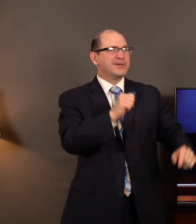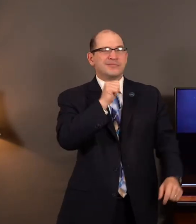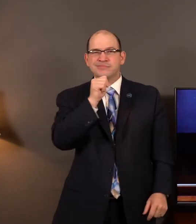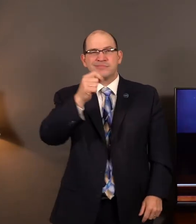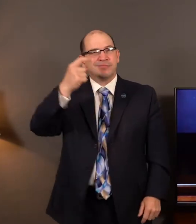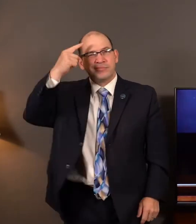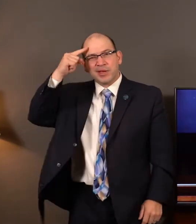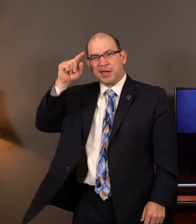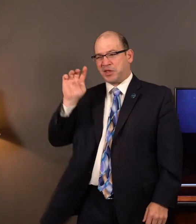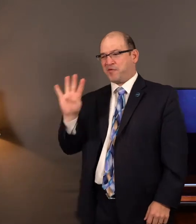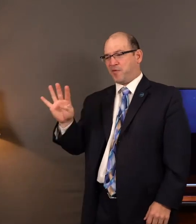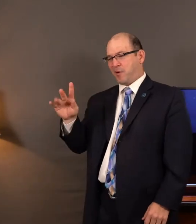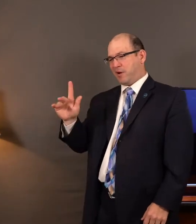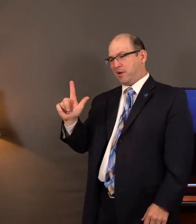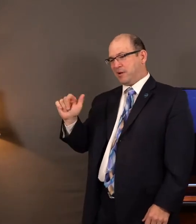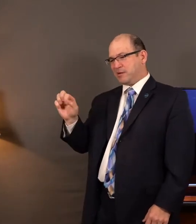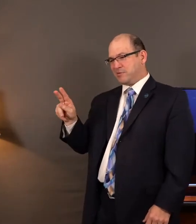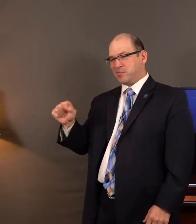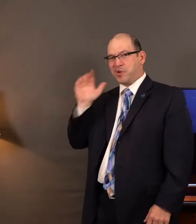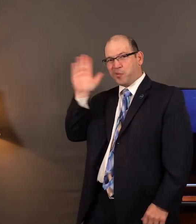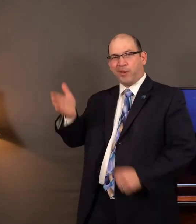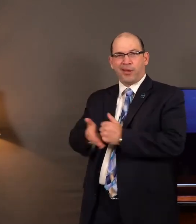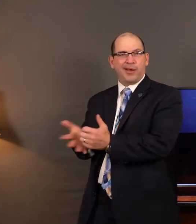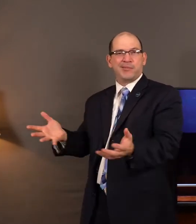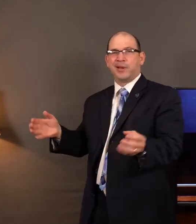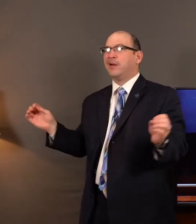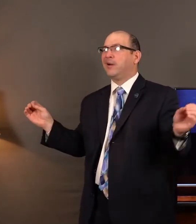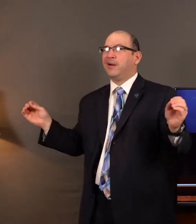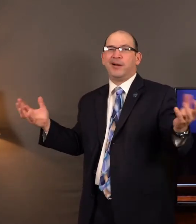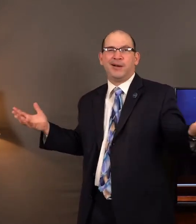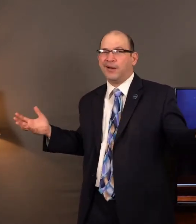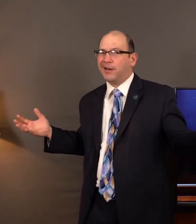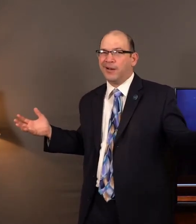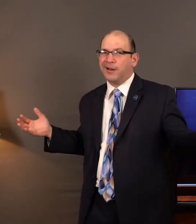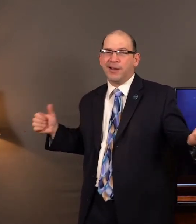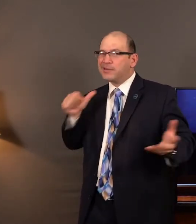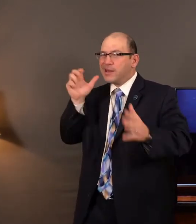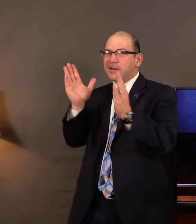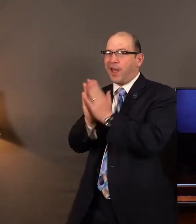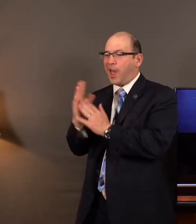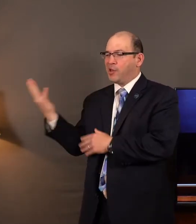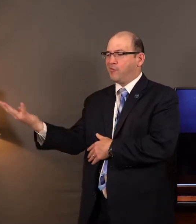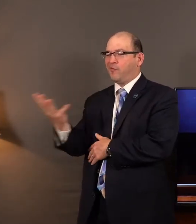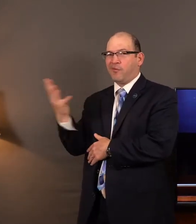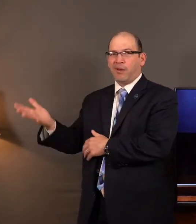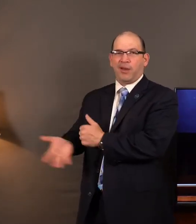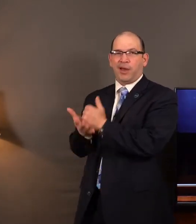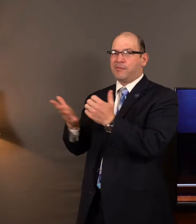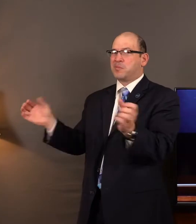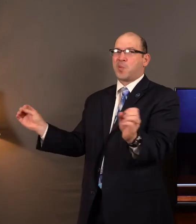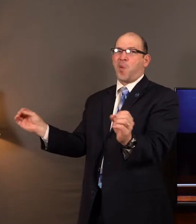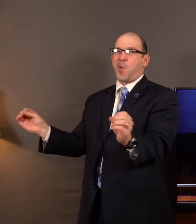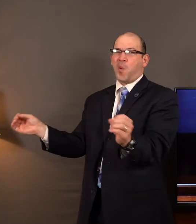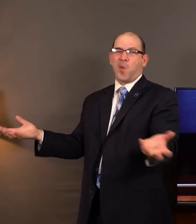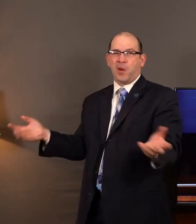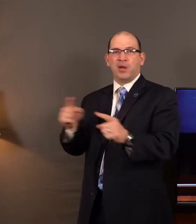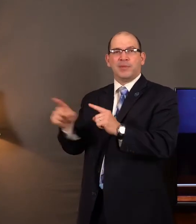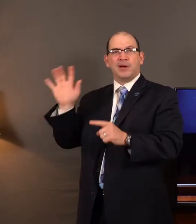outside the city. Let's ask them. Nobody thought that in Samaria. But that indeed was God's plan.